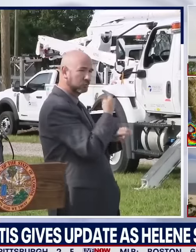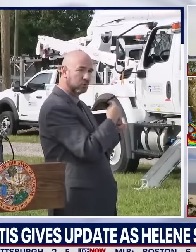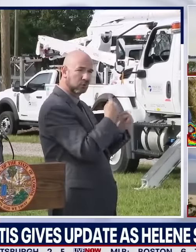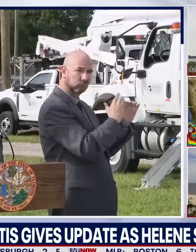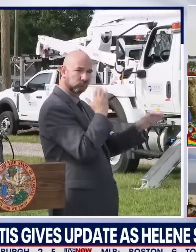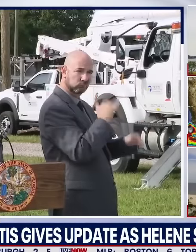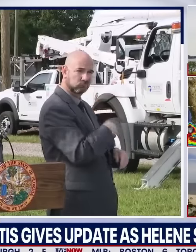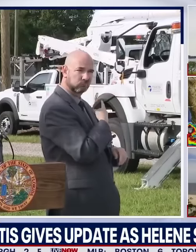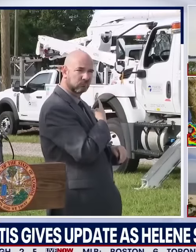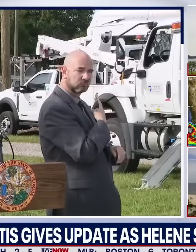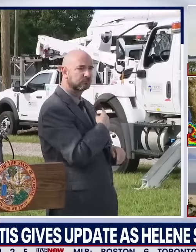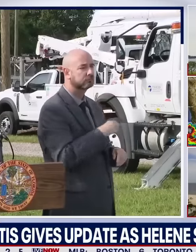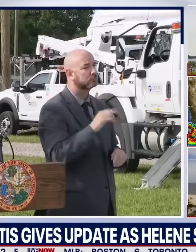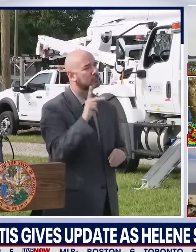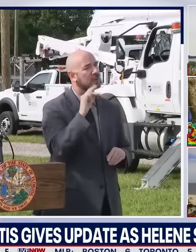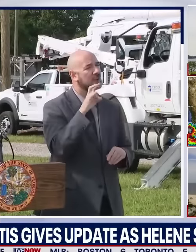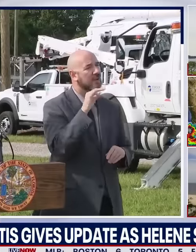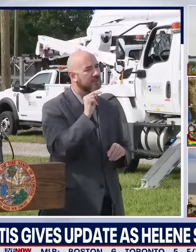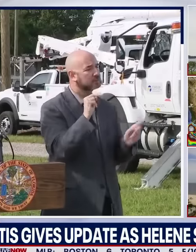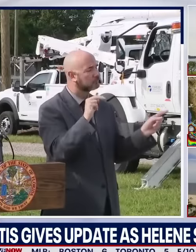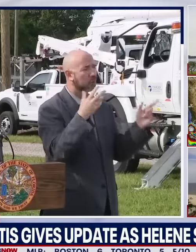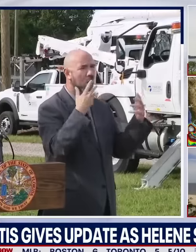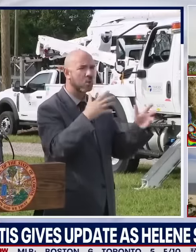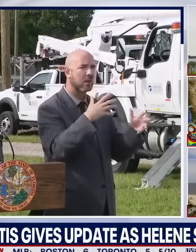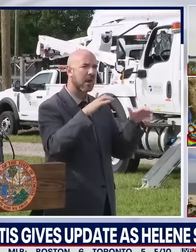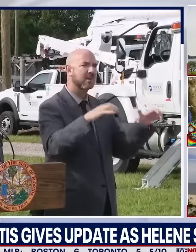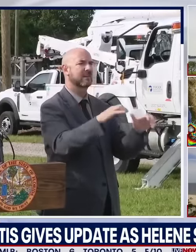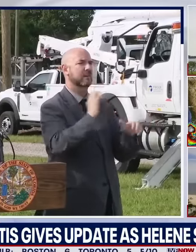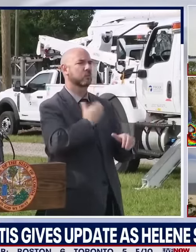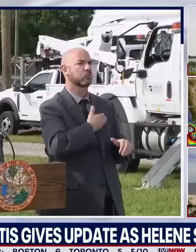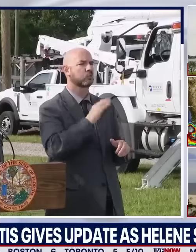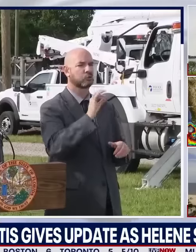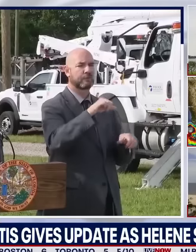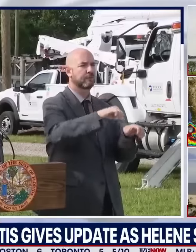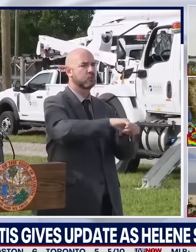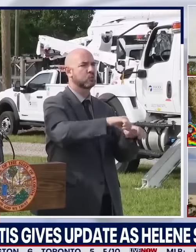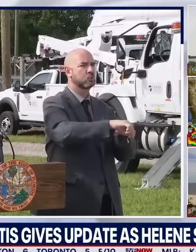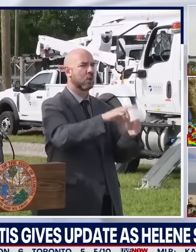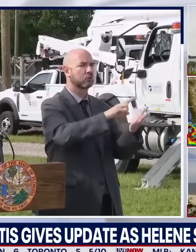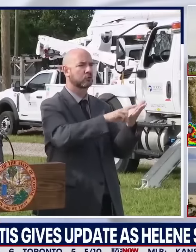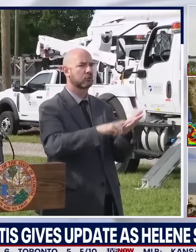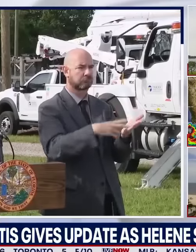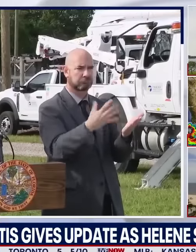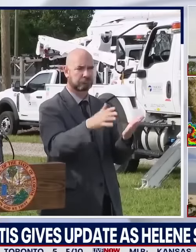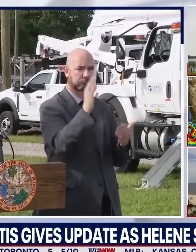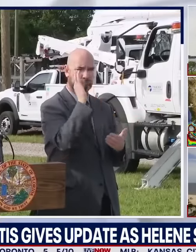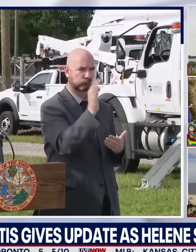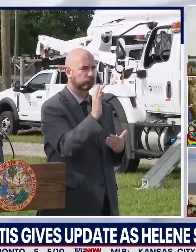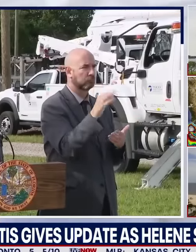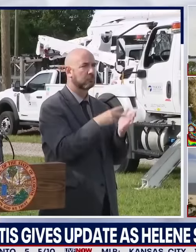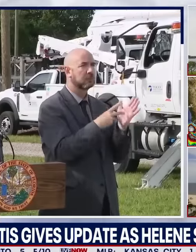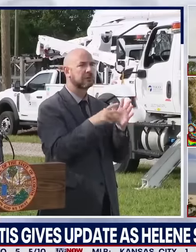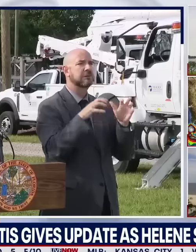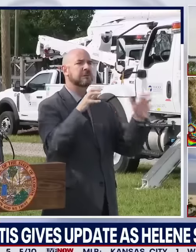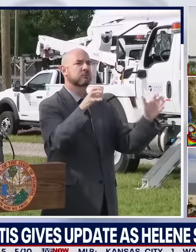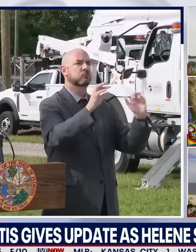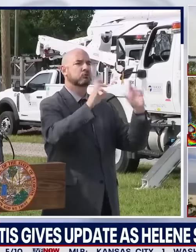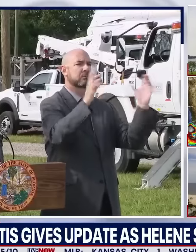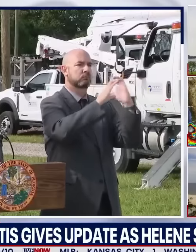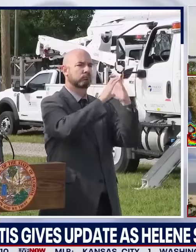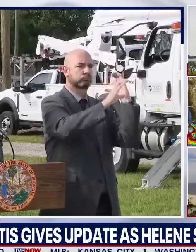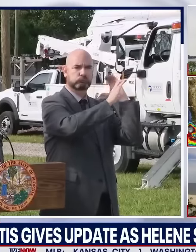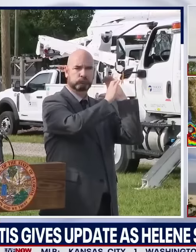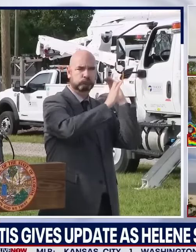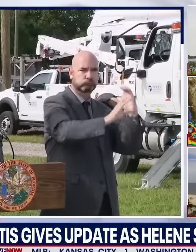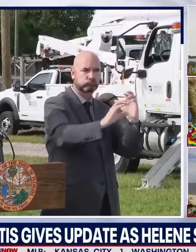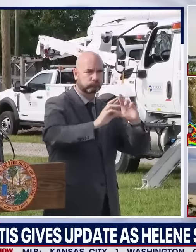our fuel contracts. So we've got many, many tankers of fuel in addition to the norm coming in. You know, people have been waiting